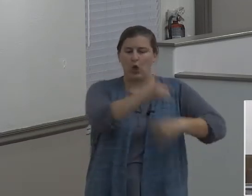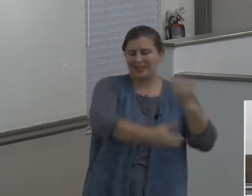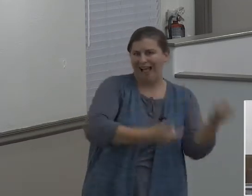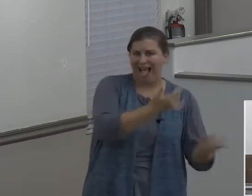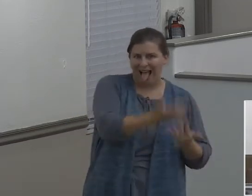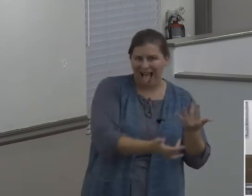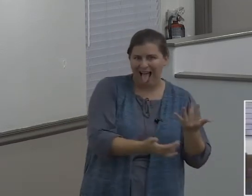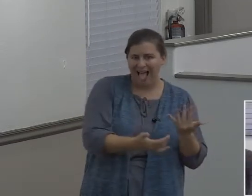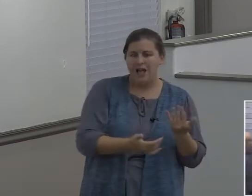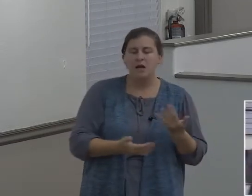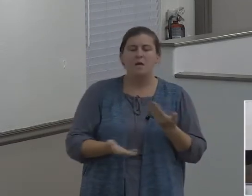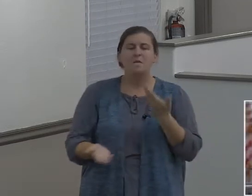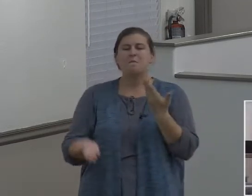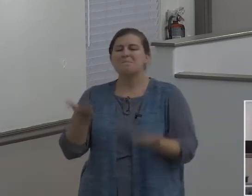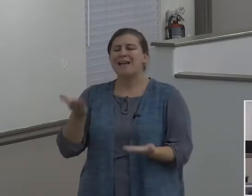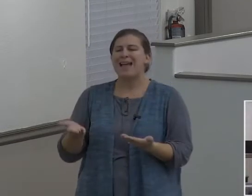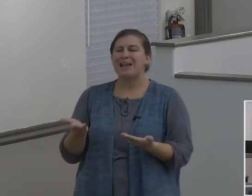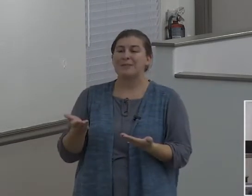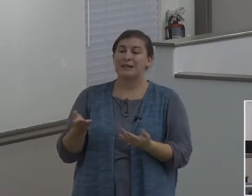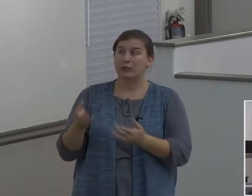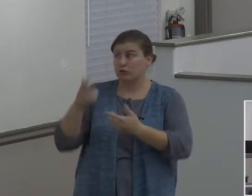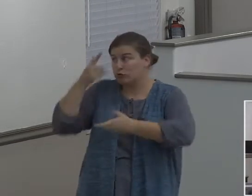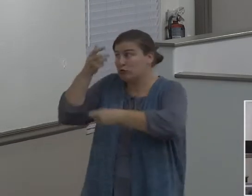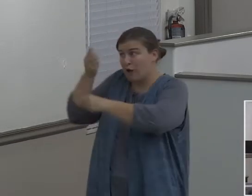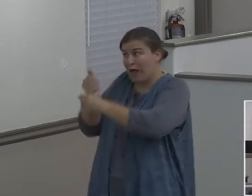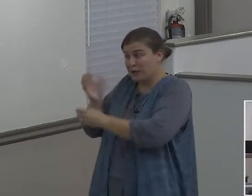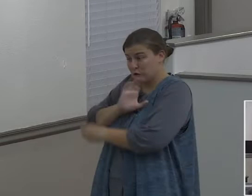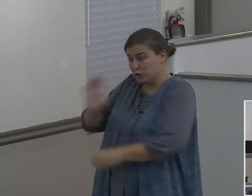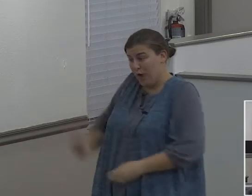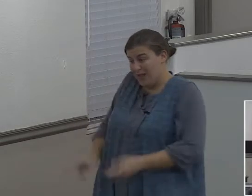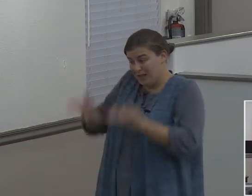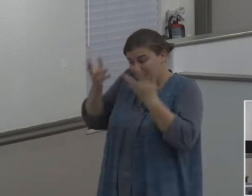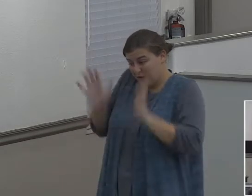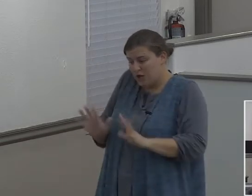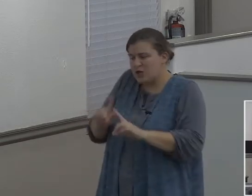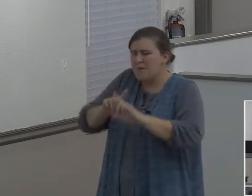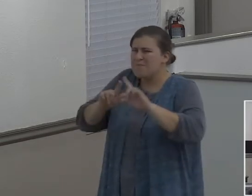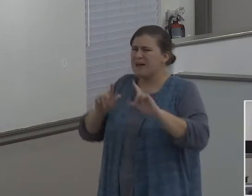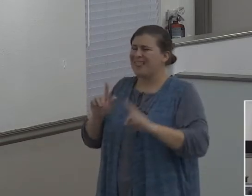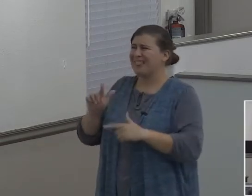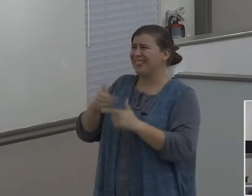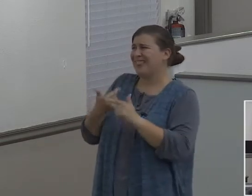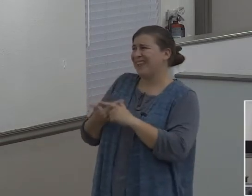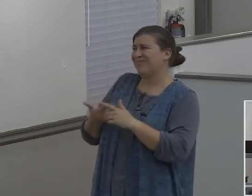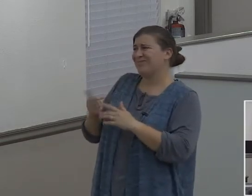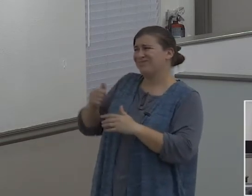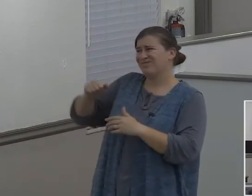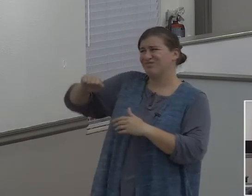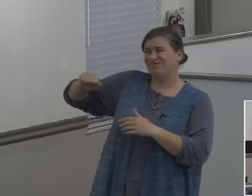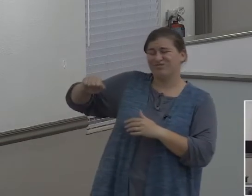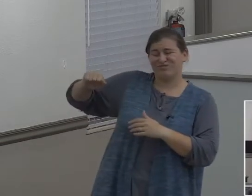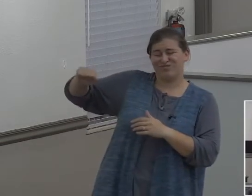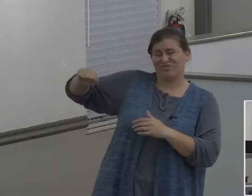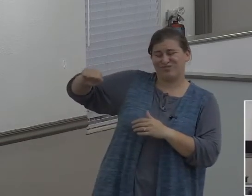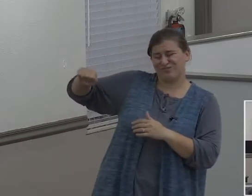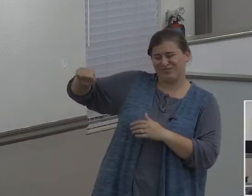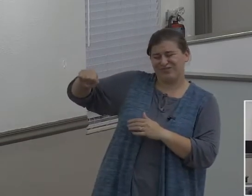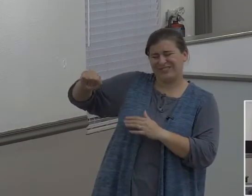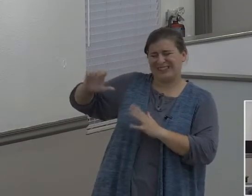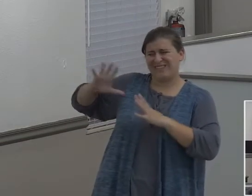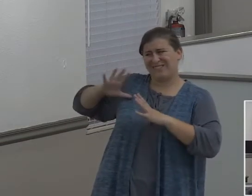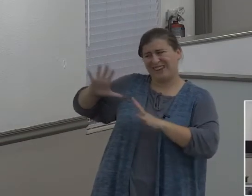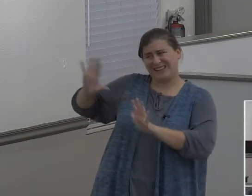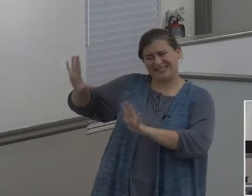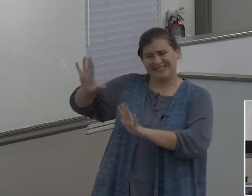trusted Christ but boy, then they seem to hold God out at arm's length from there on. They don't want